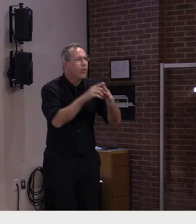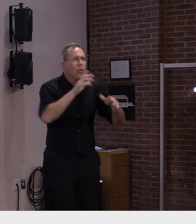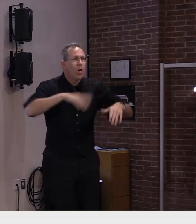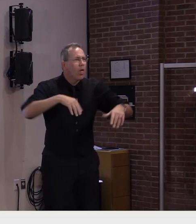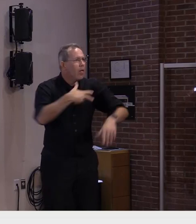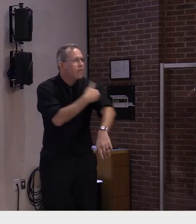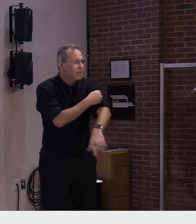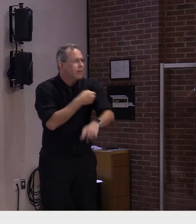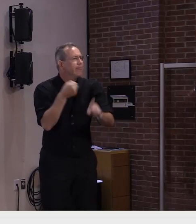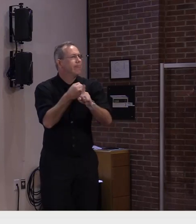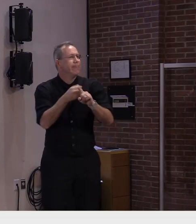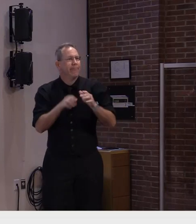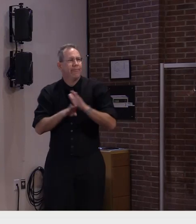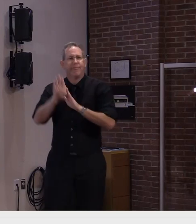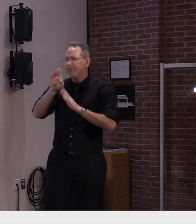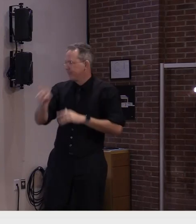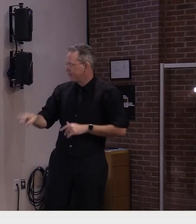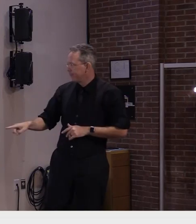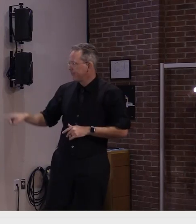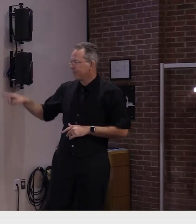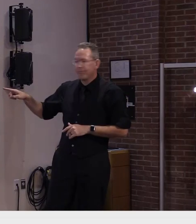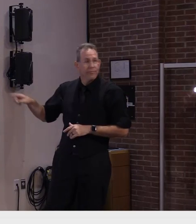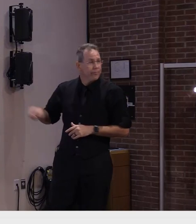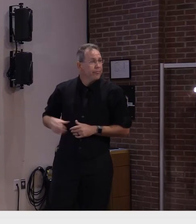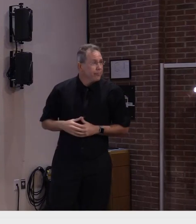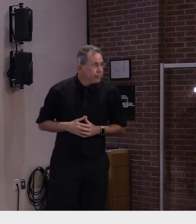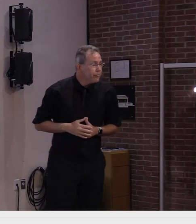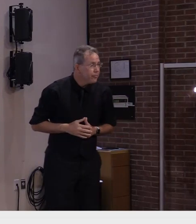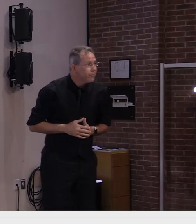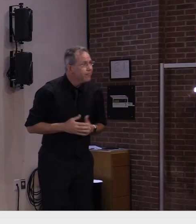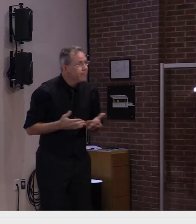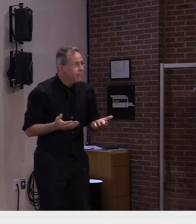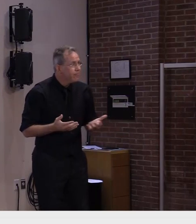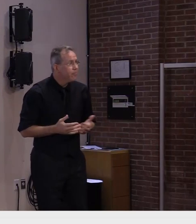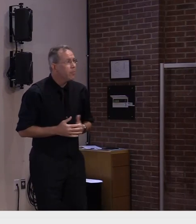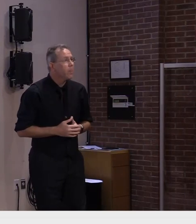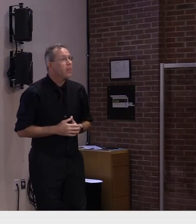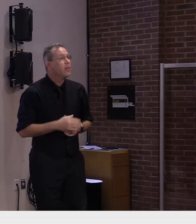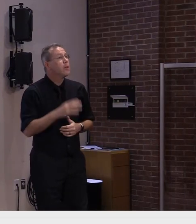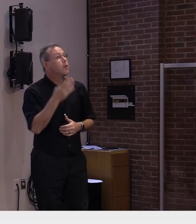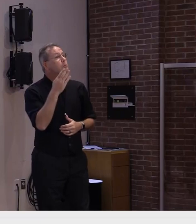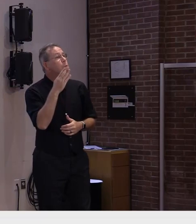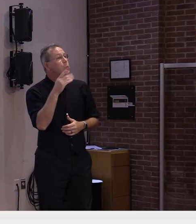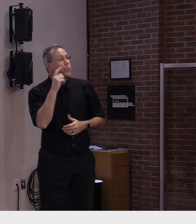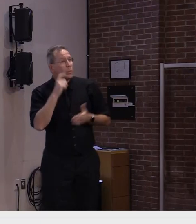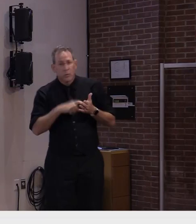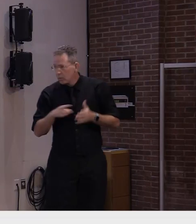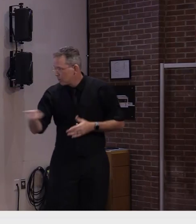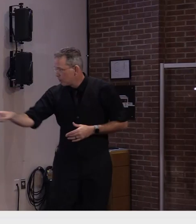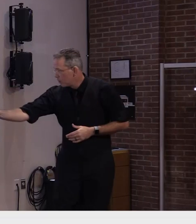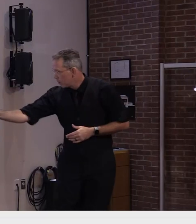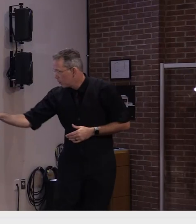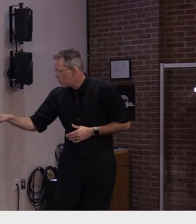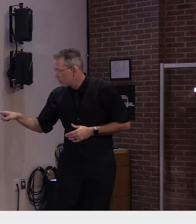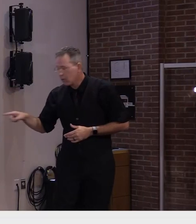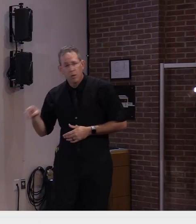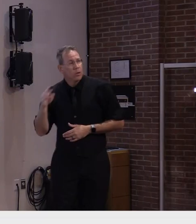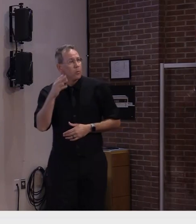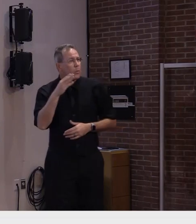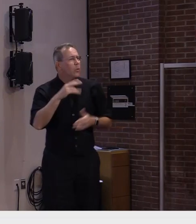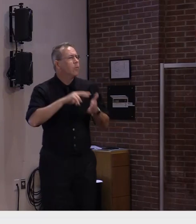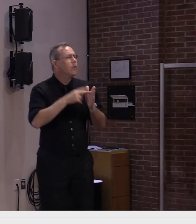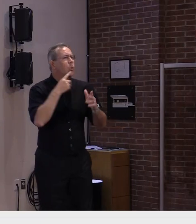these lines were much closer to each other of course the unvaccinated population always had more cases but we're starting to see that